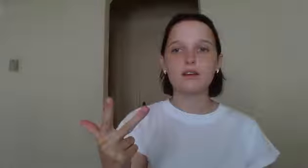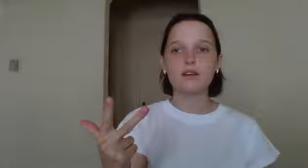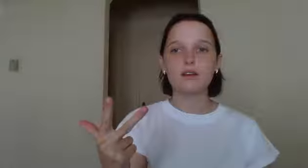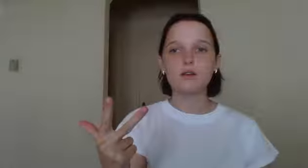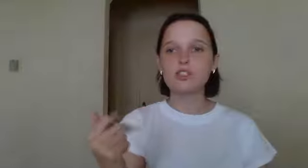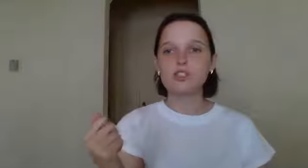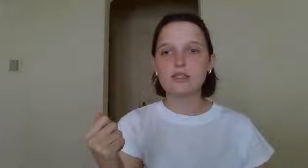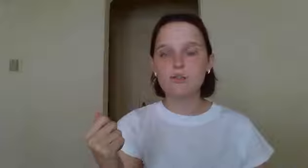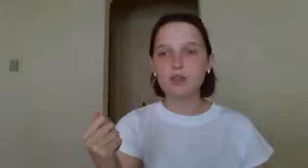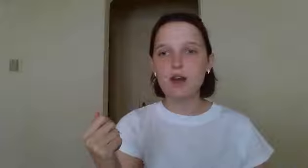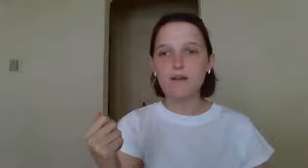Which doesn't belong?